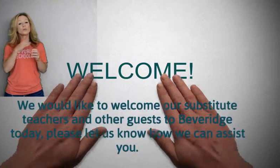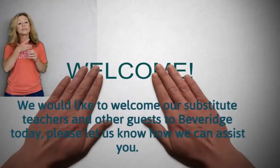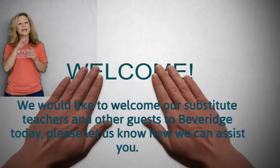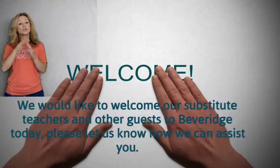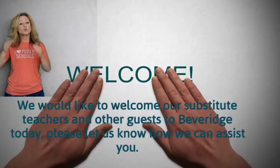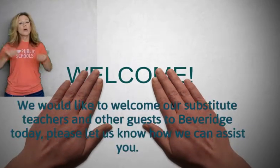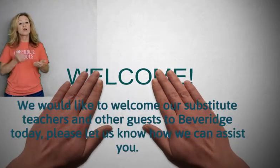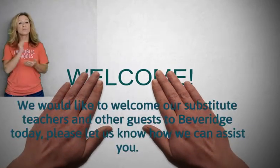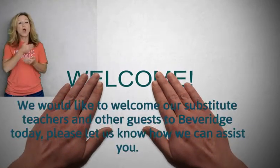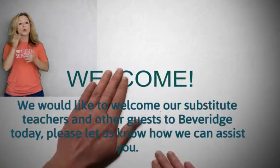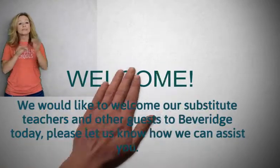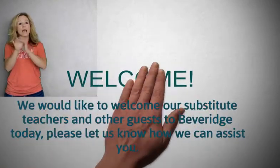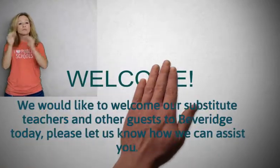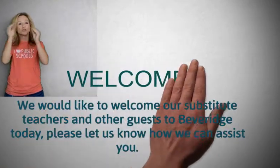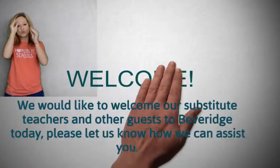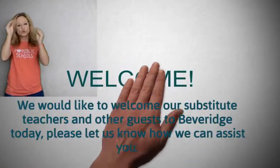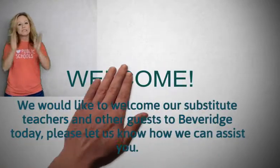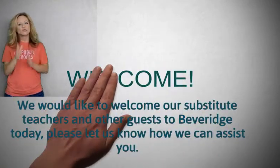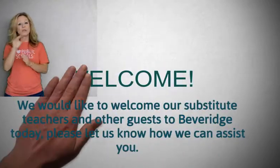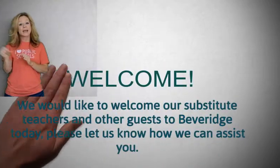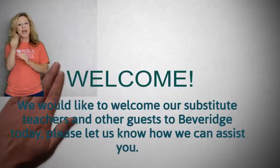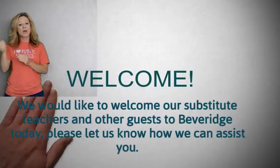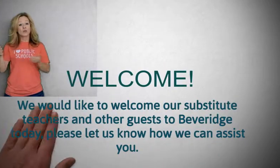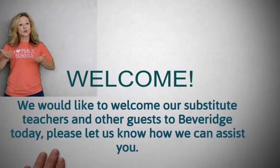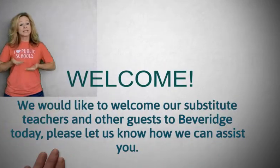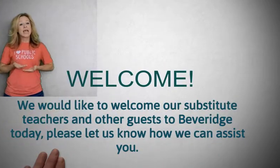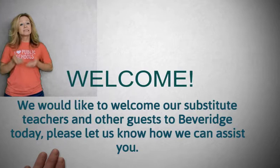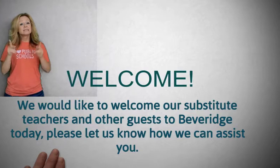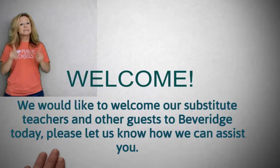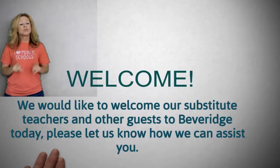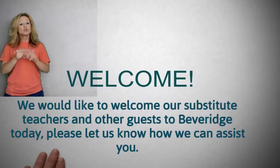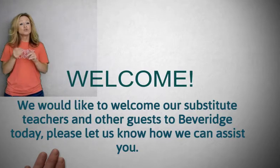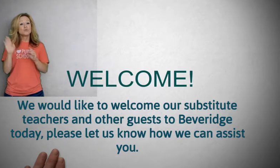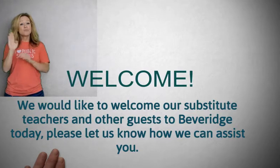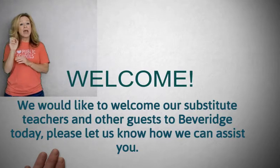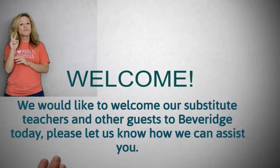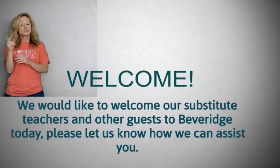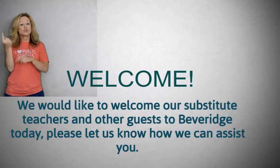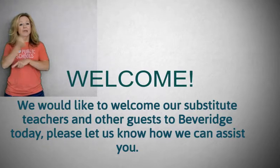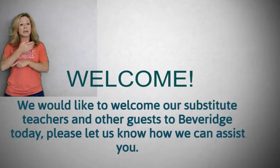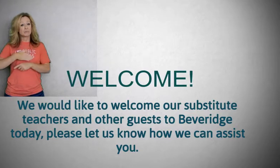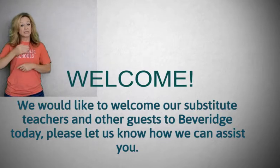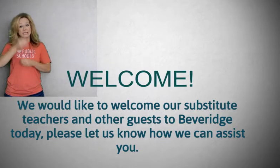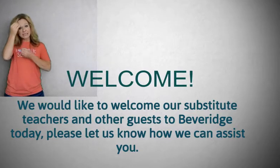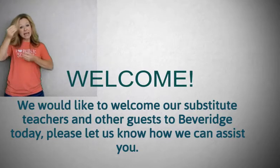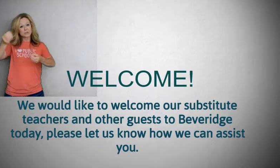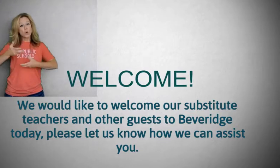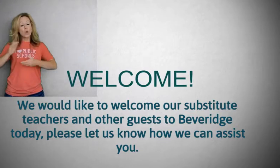We would like to welcome our substitute teachers and other guests to Beverage today. Please let us know how we can assist you.